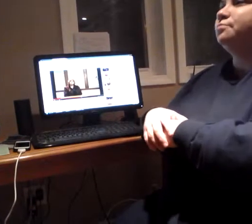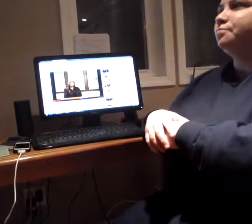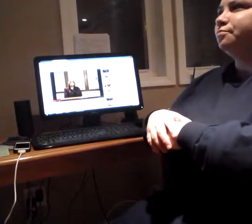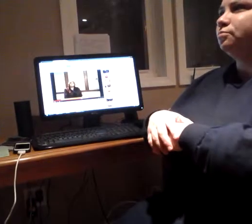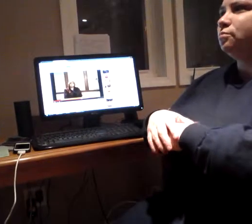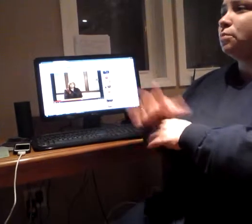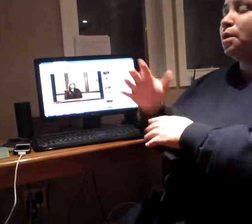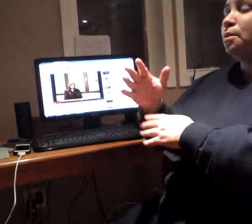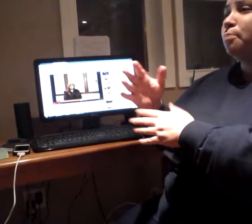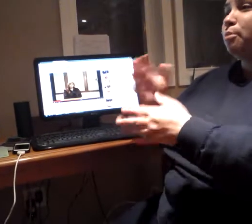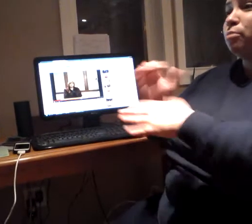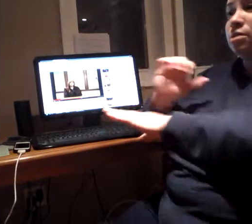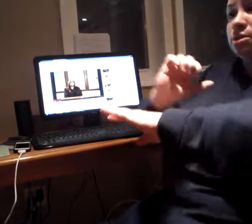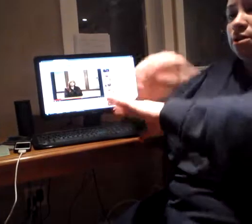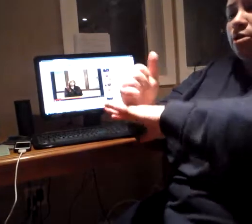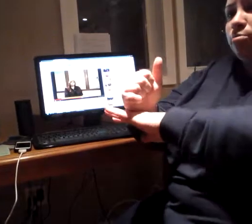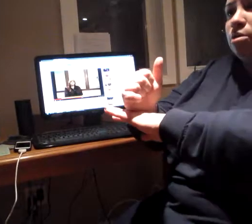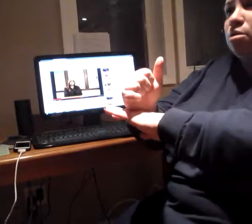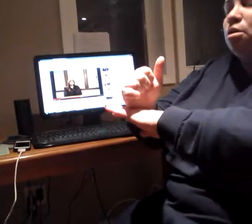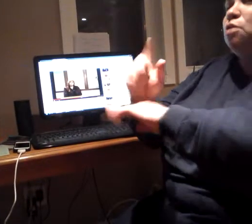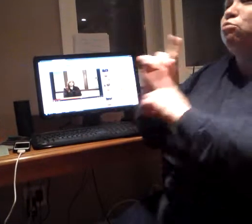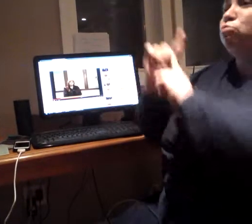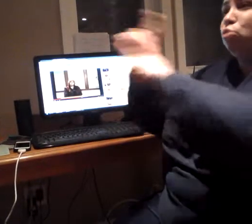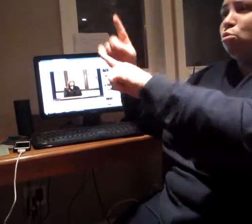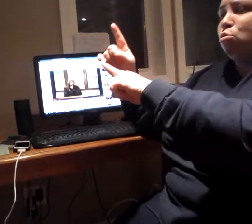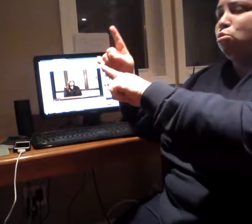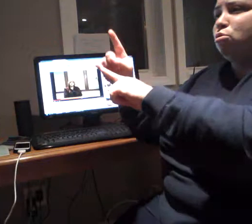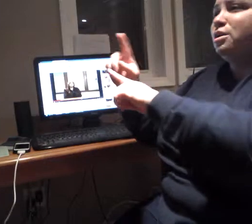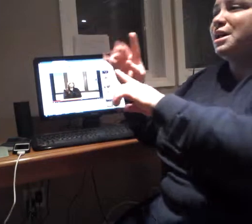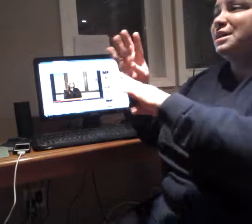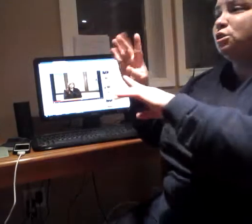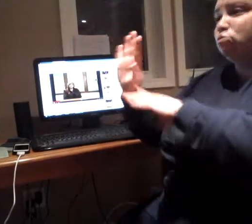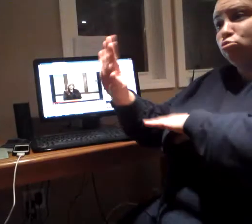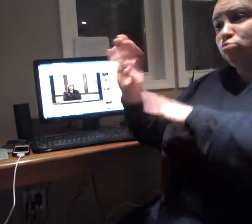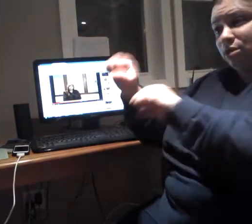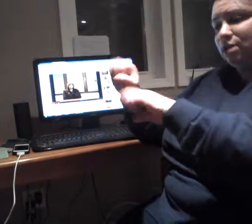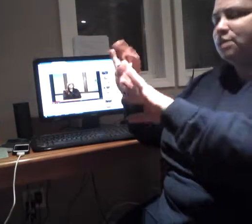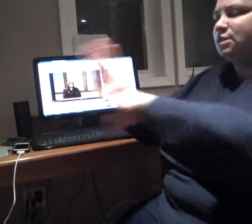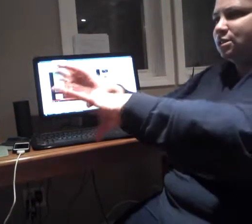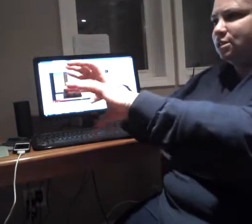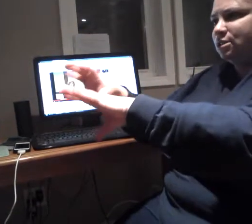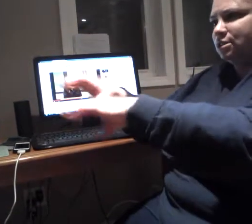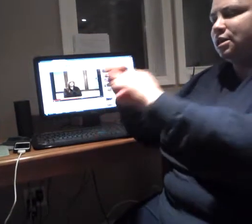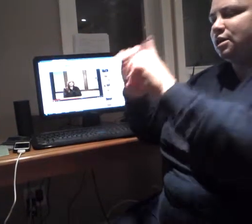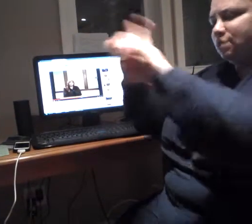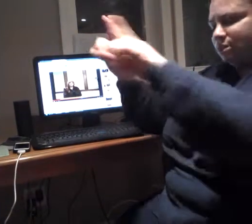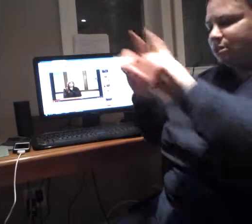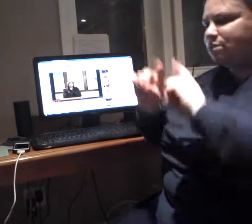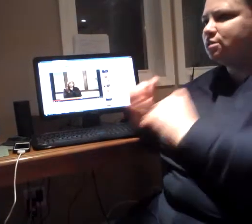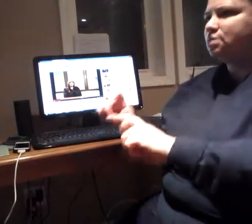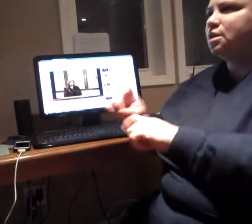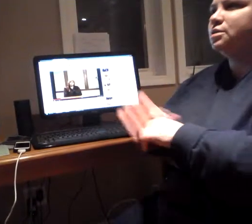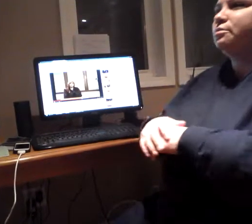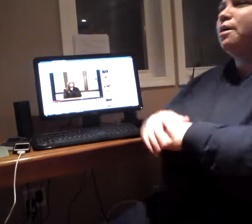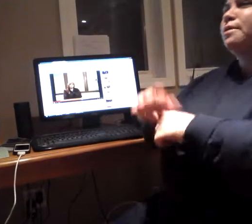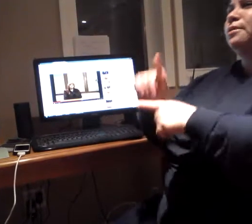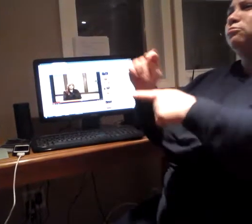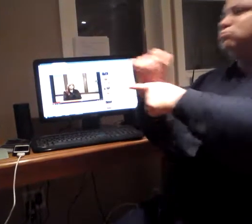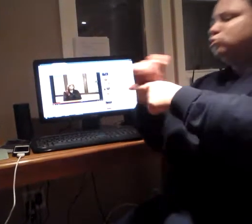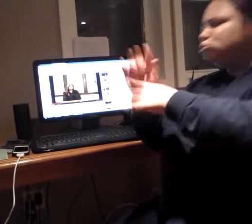initial interview and assessment there because they have trainers who can really see what you're able to do and